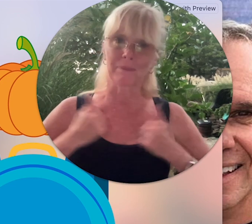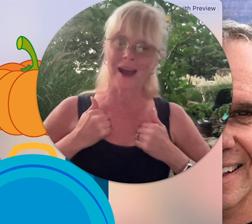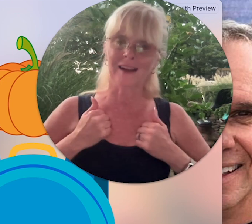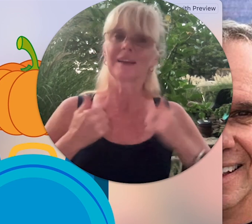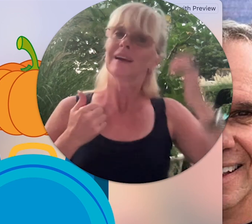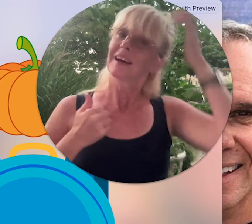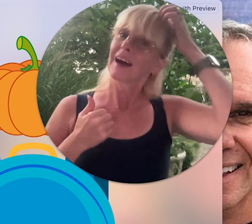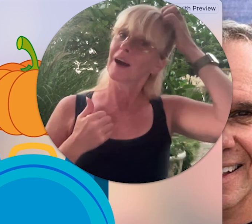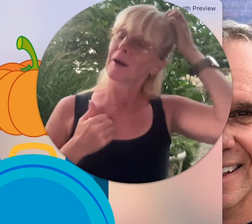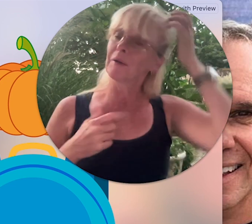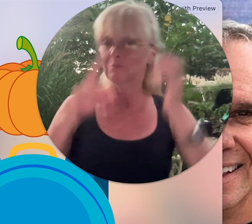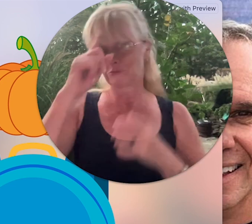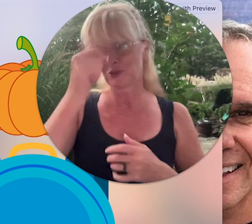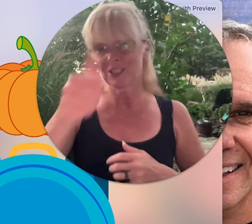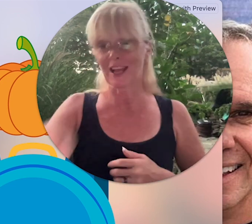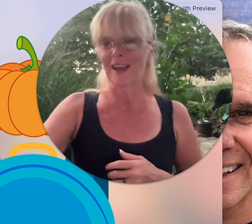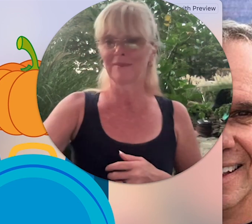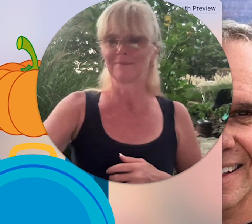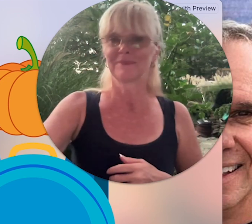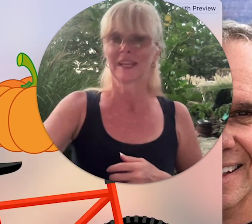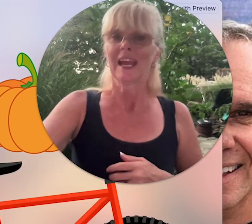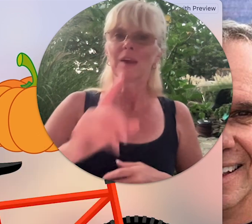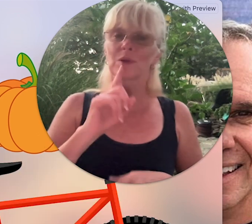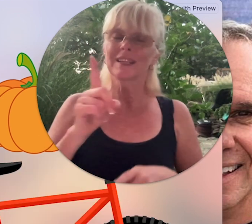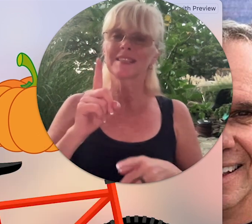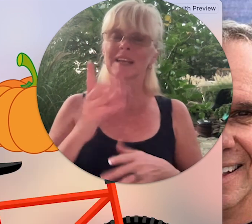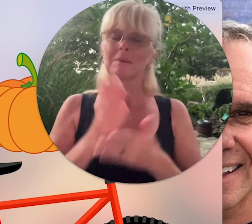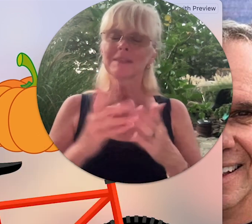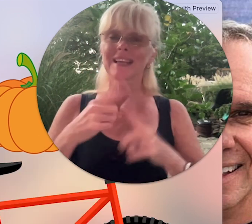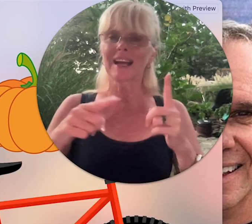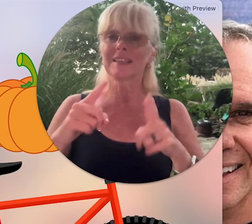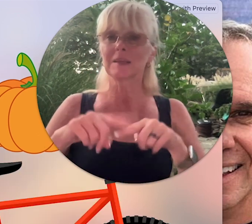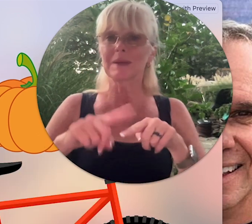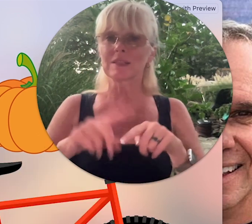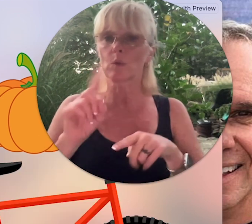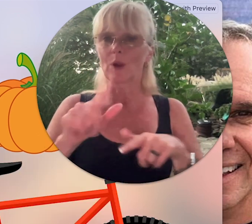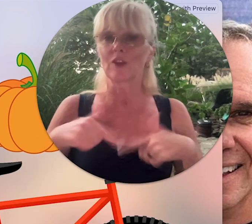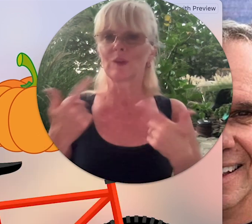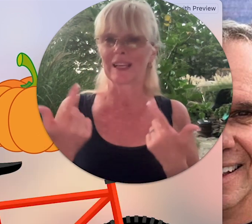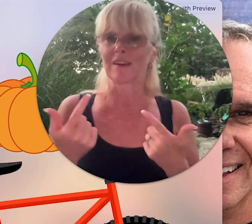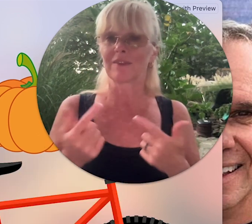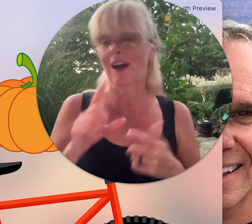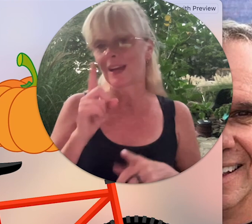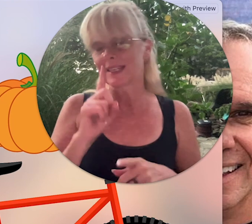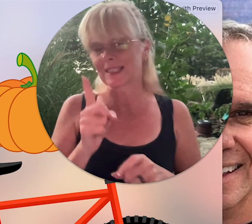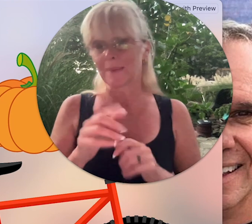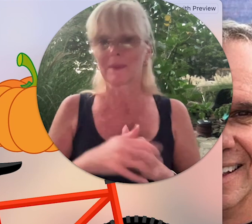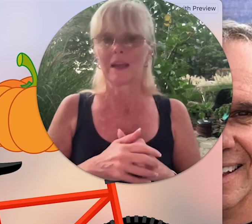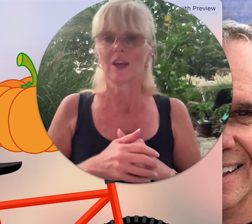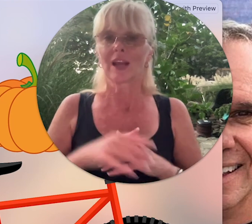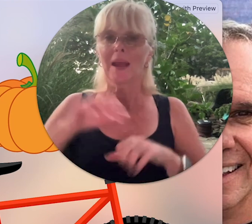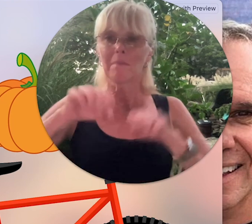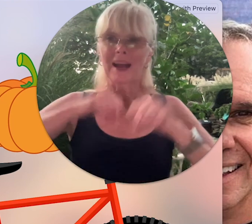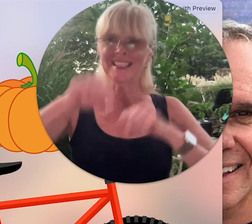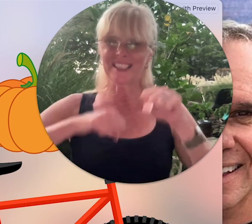you decide it really some signs depends on where you live honestly okay bicycle